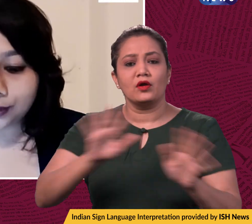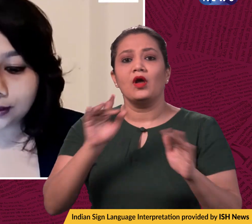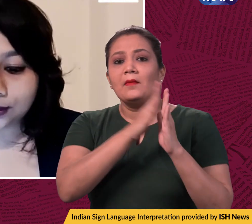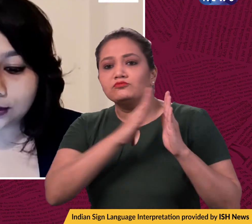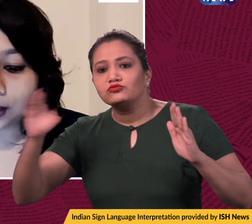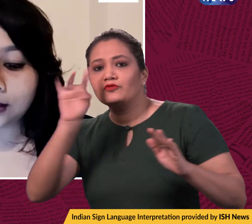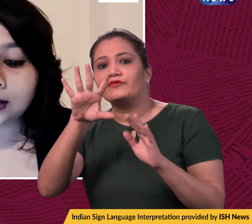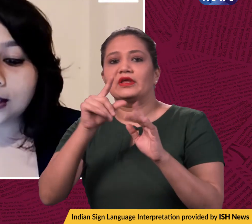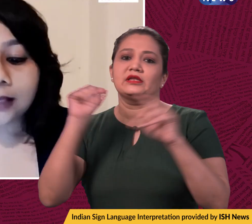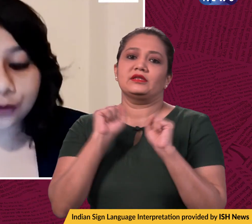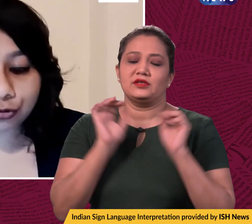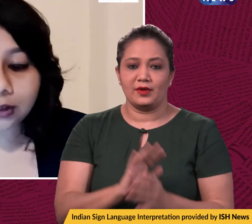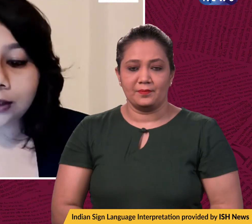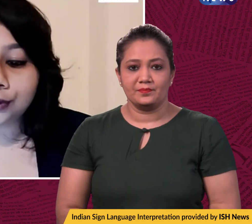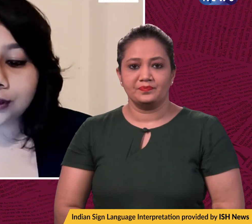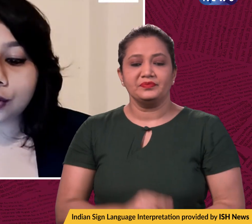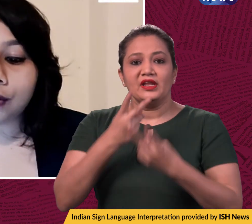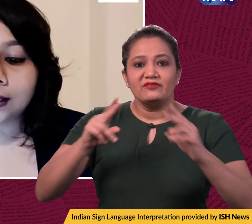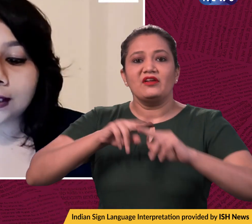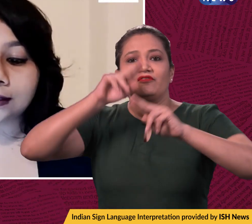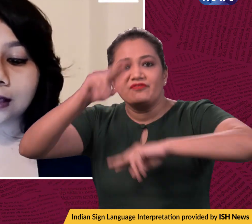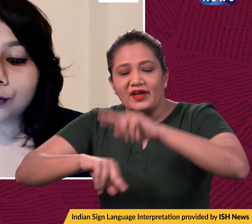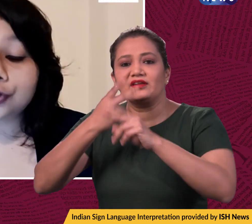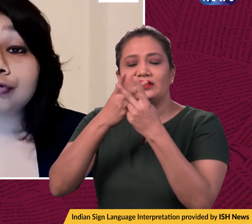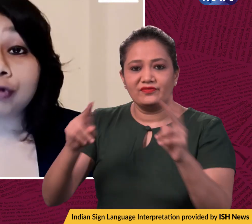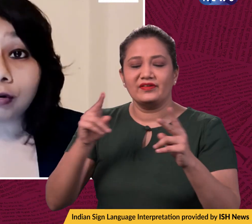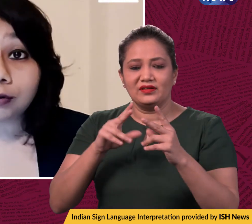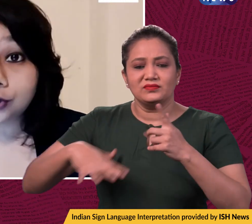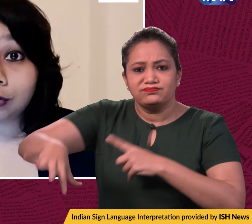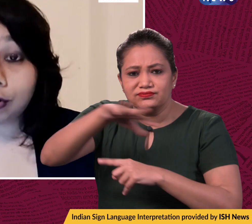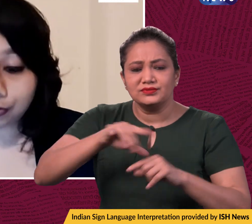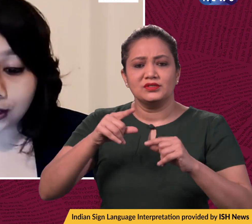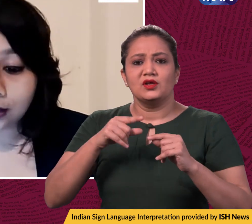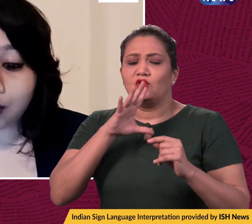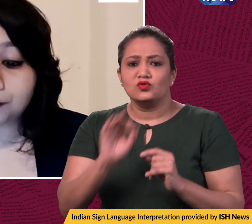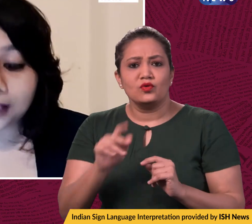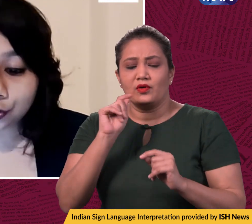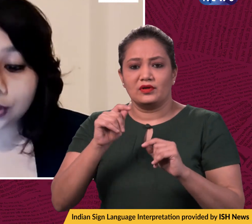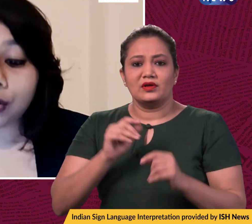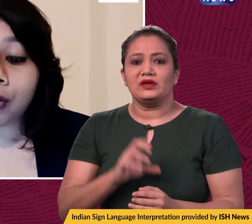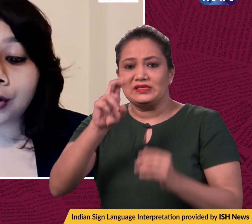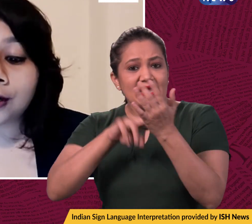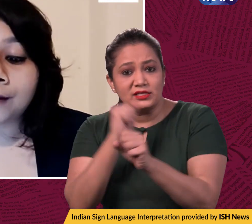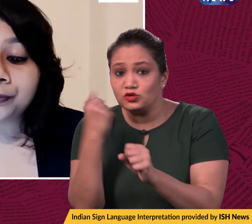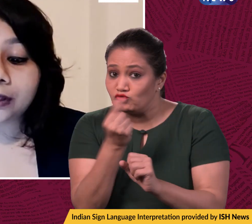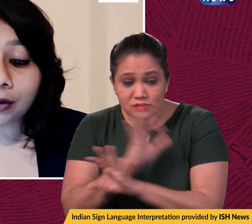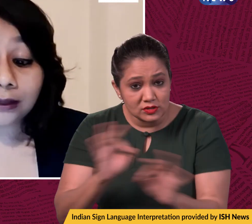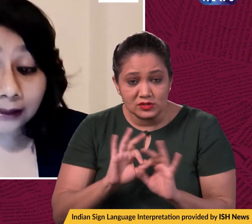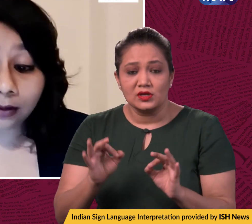2021. Industrial units in NCR which are not running on PNG or on cleaner